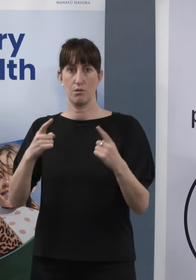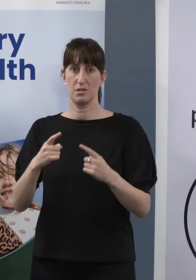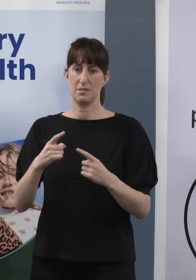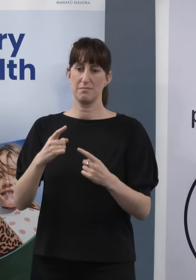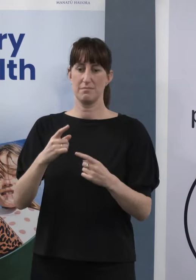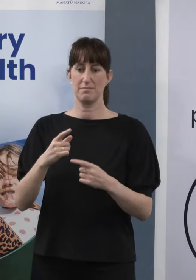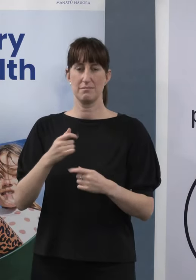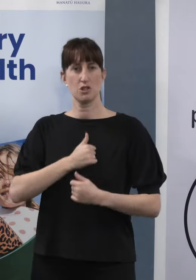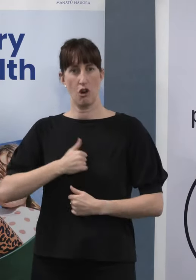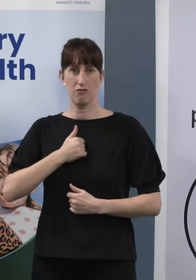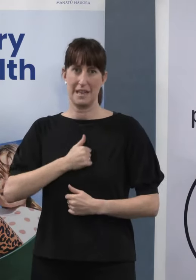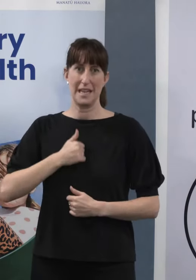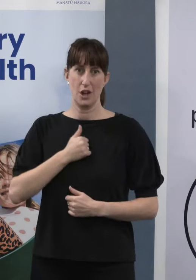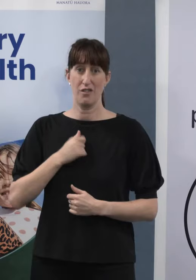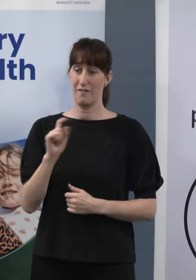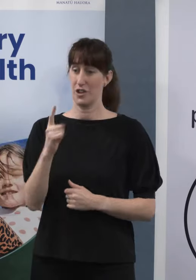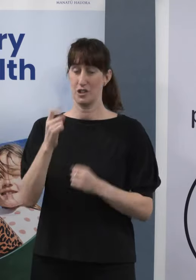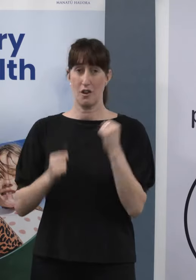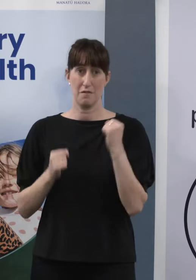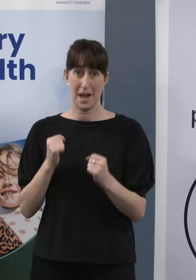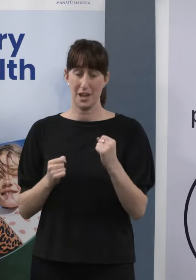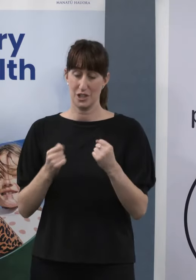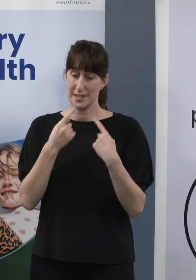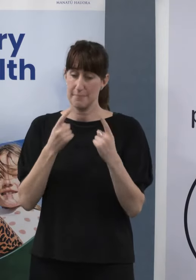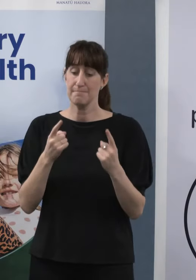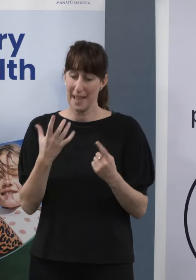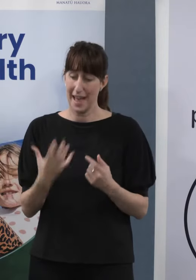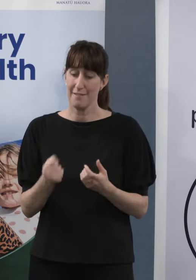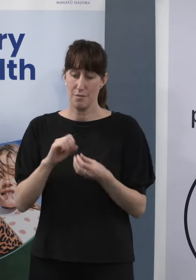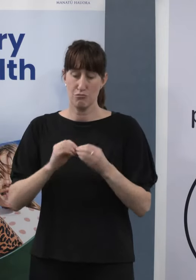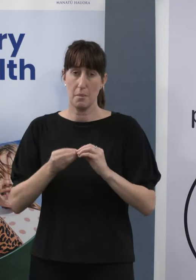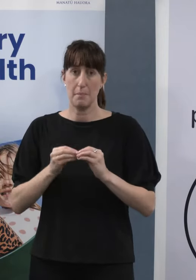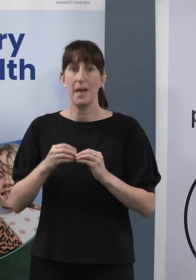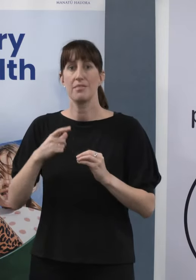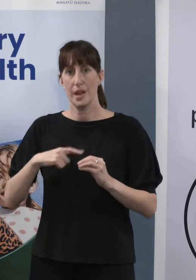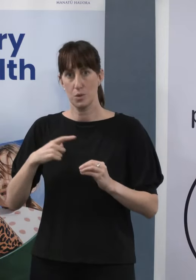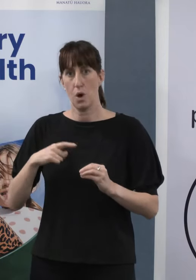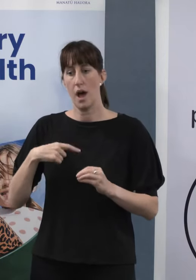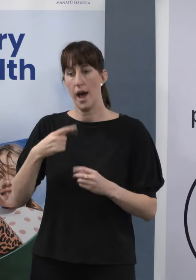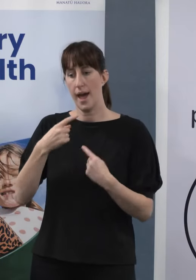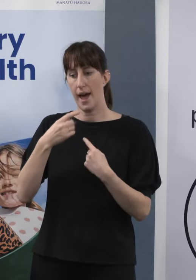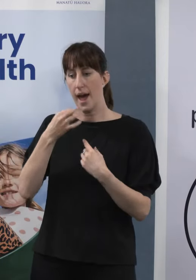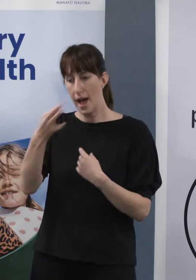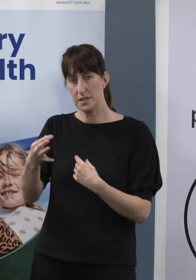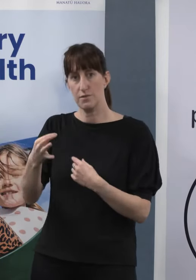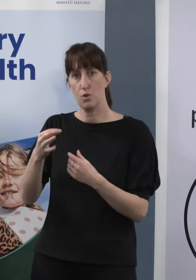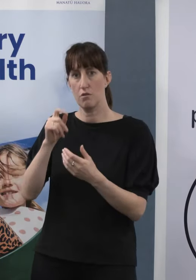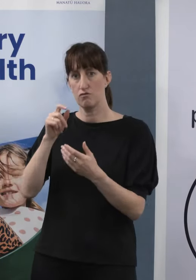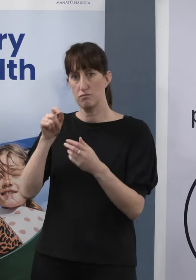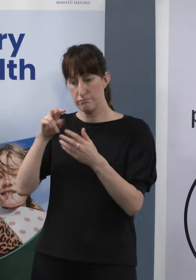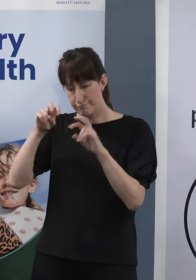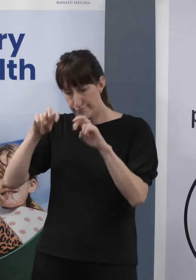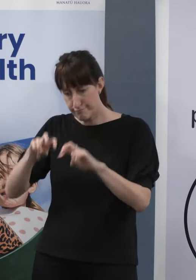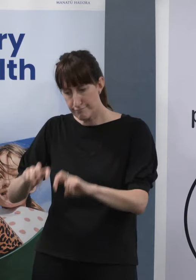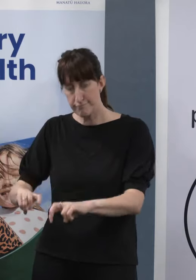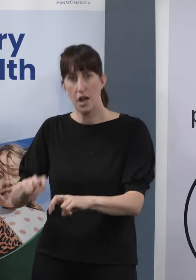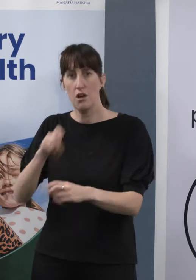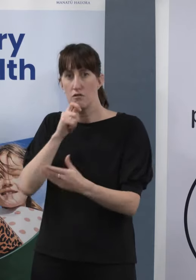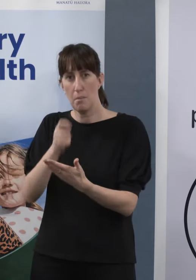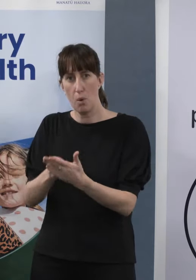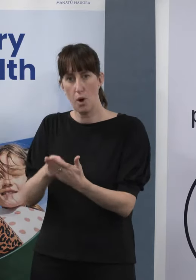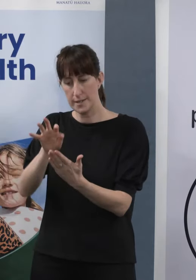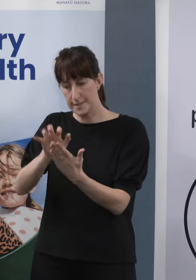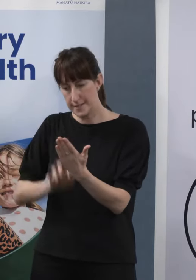and first of all identified that we did have the problem, and that's why I commissioned the report. Because it's only by doing that deep dive that we can identify